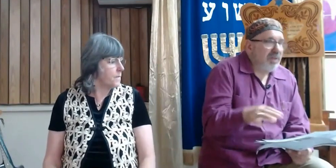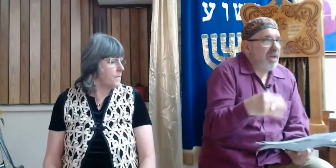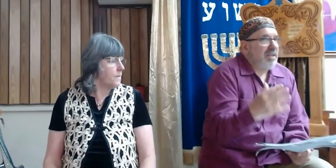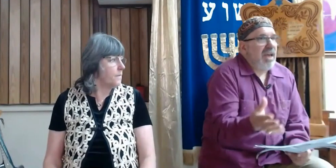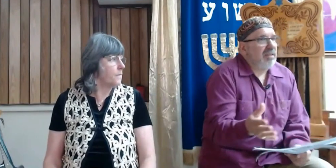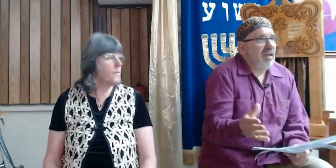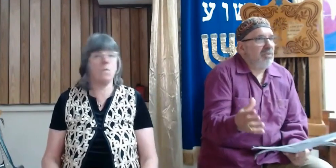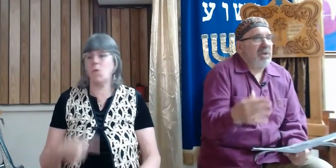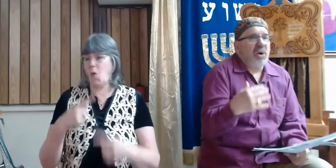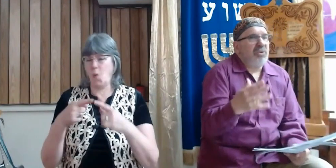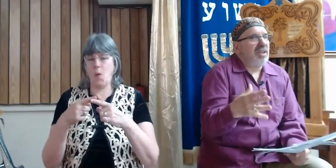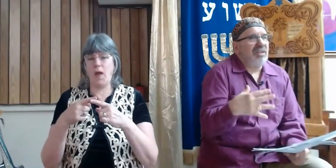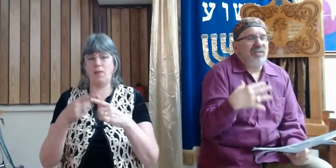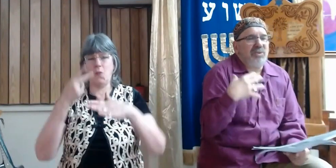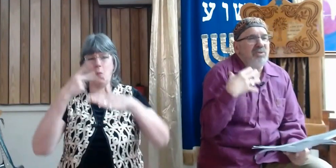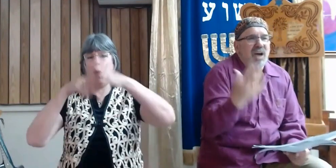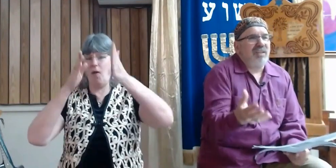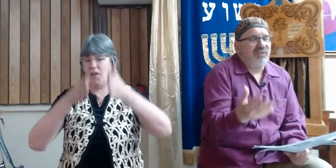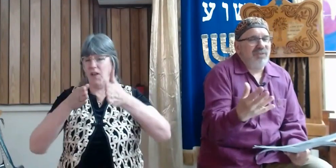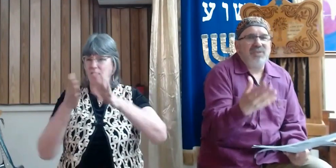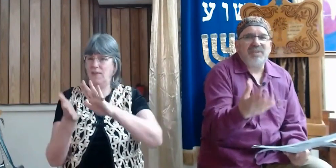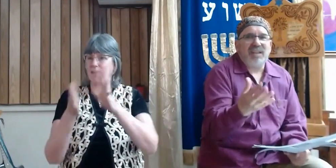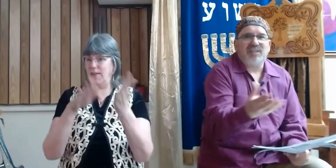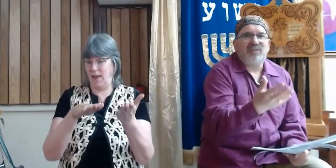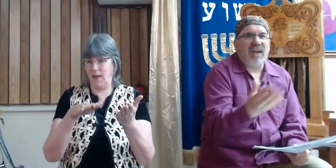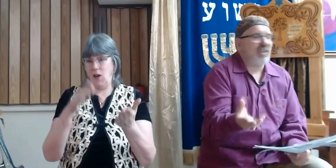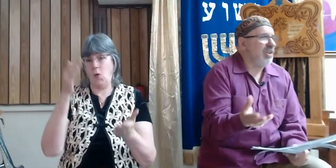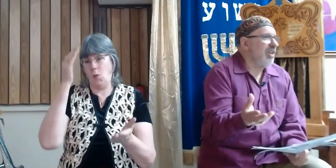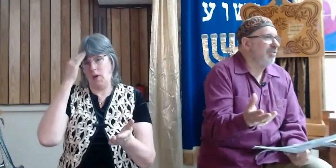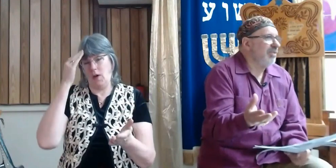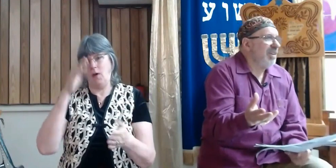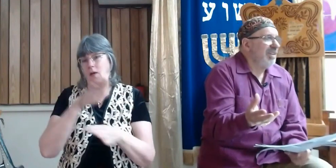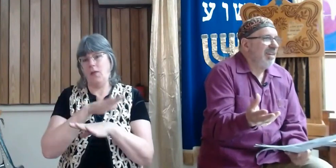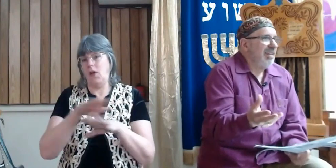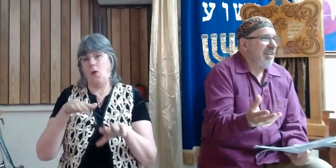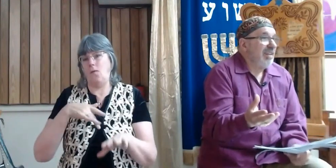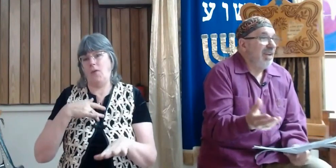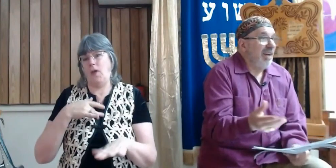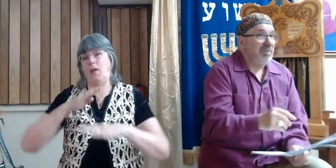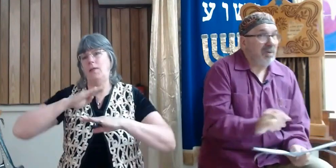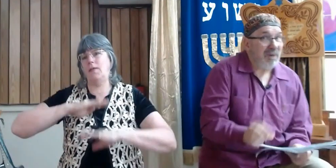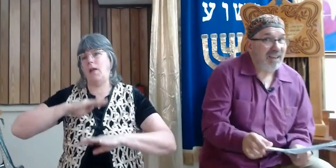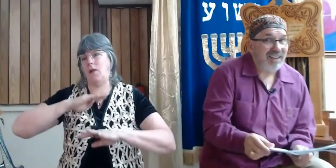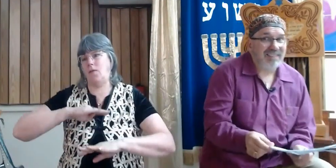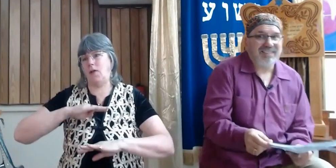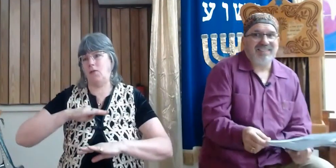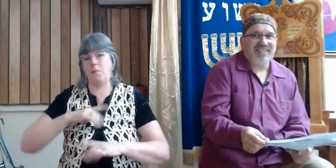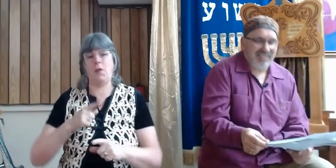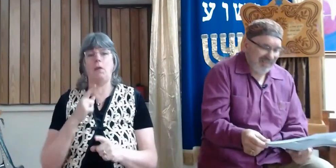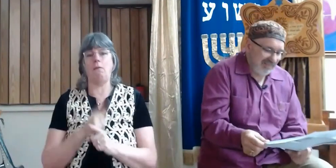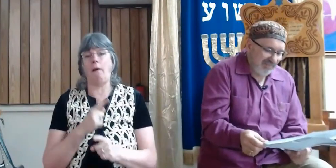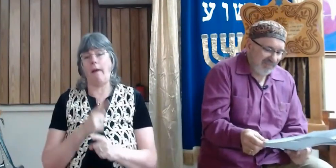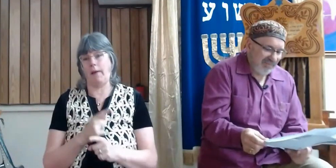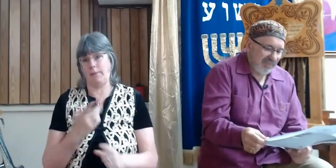When they're dead, we know they do not feel the satisfaction of having been right.